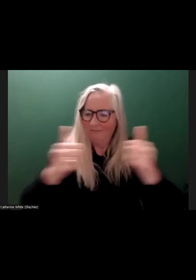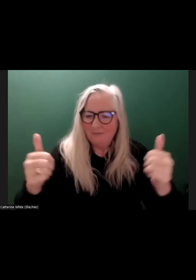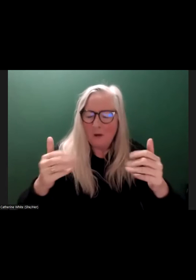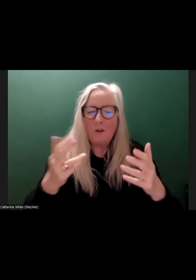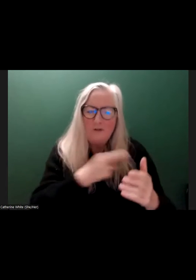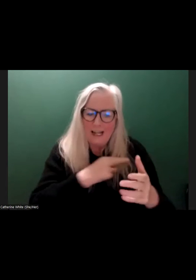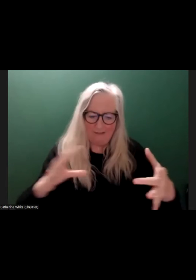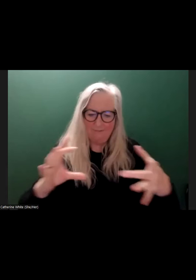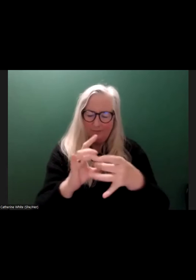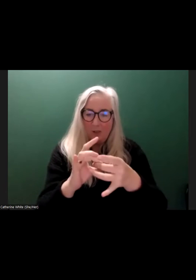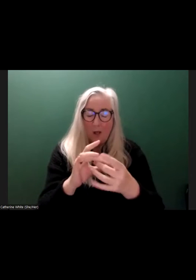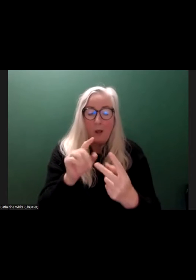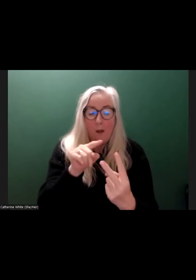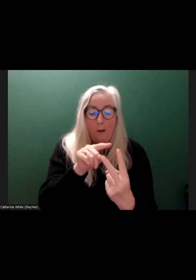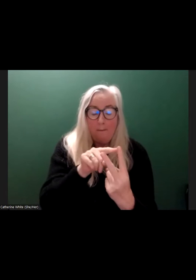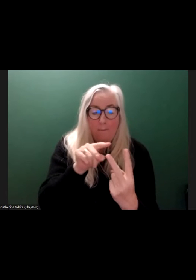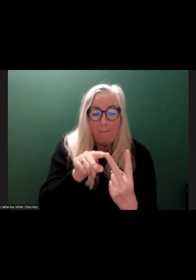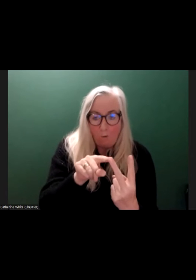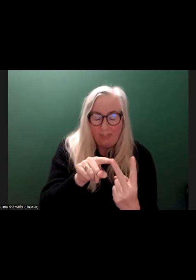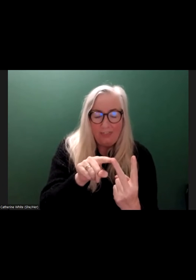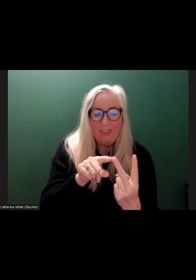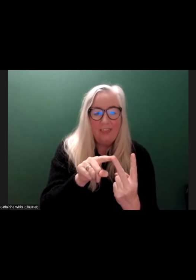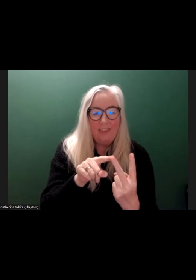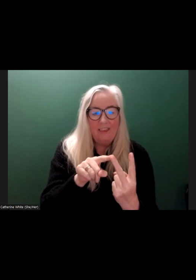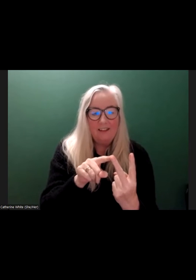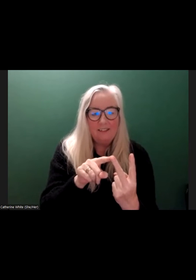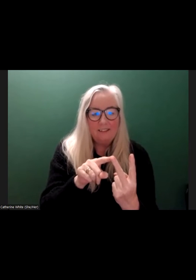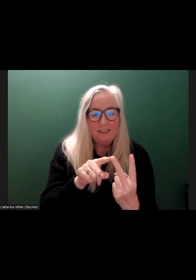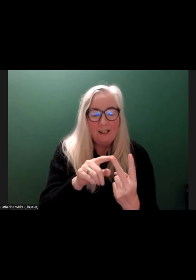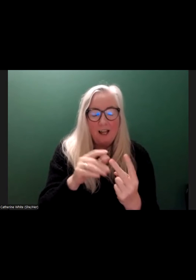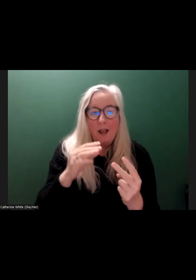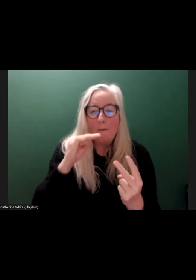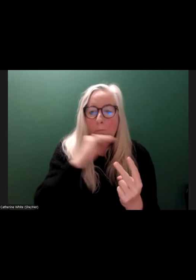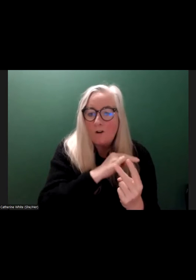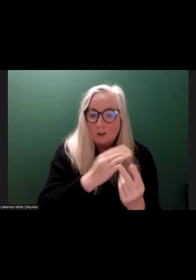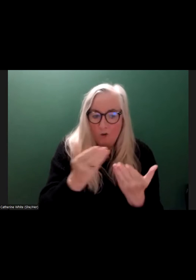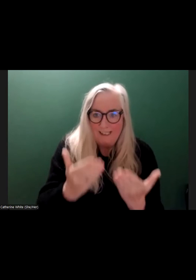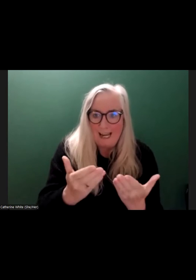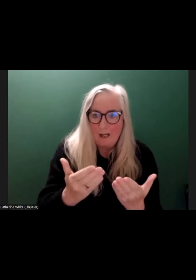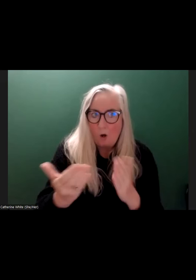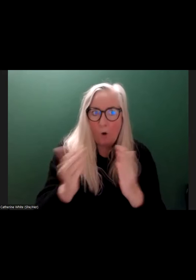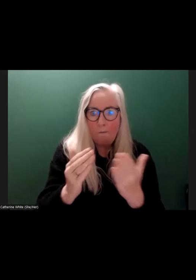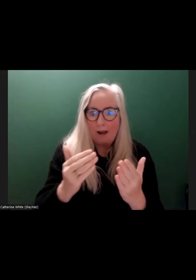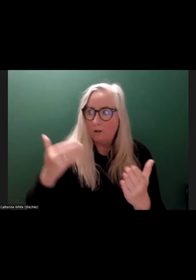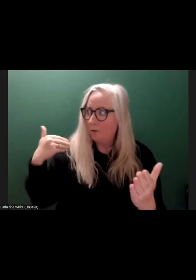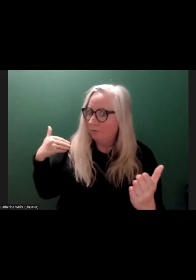And I think both of those things are more germane today than they have ever been in our contemporary moment.